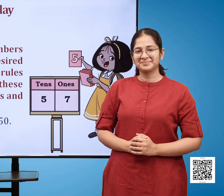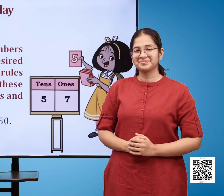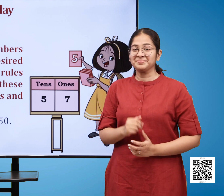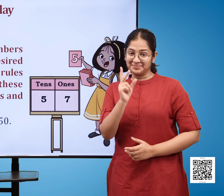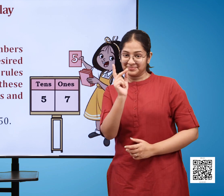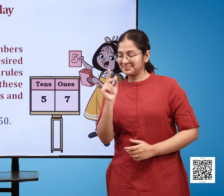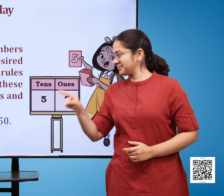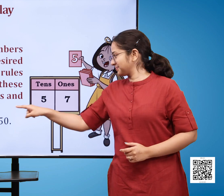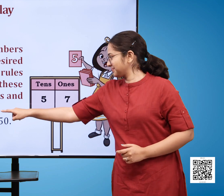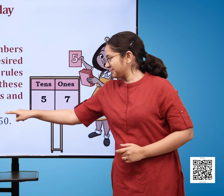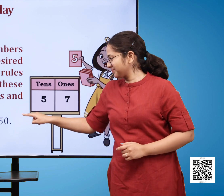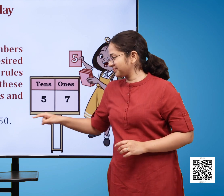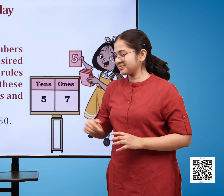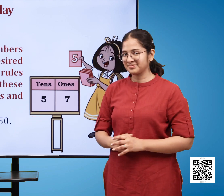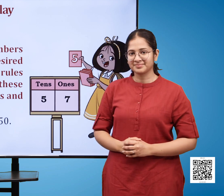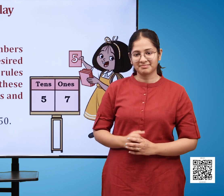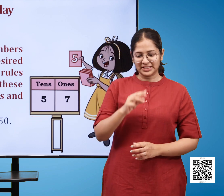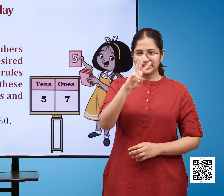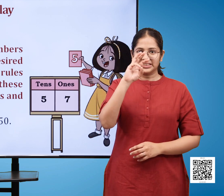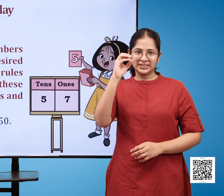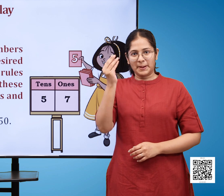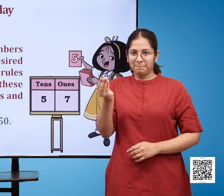2. A number less than 30